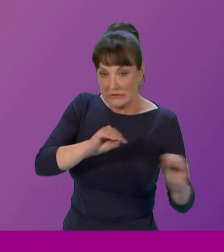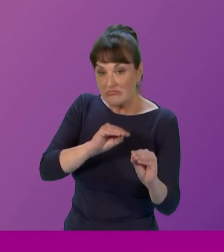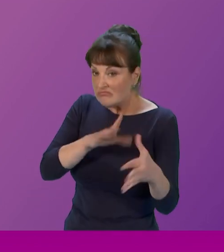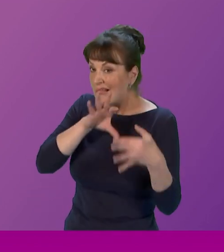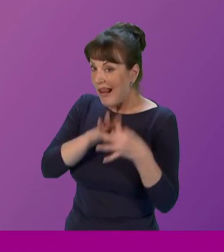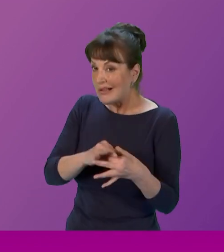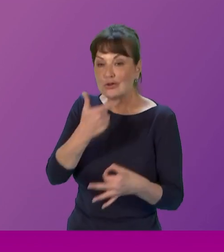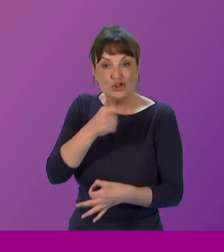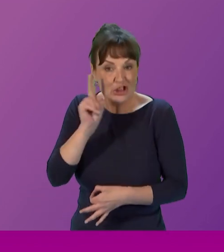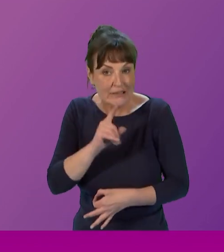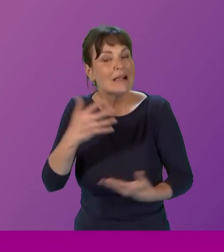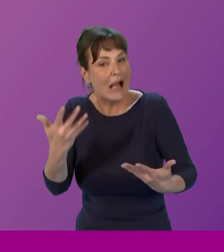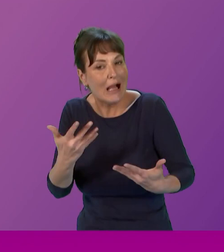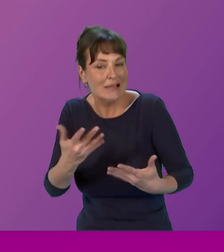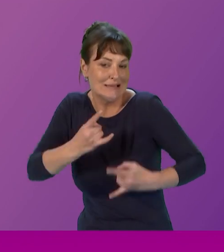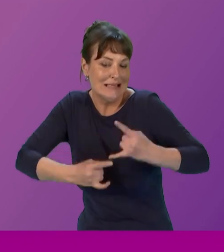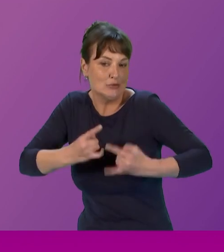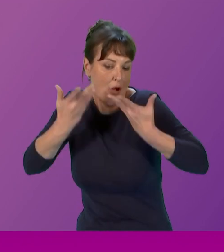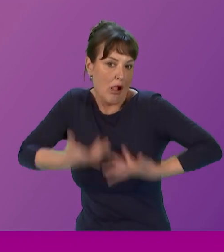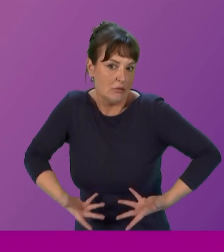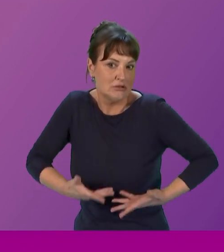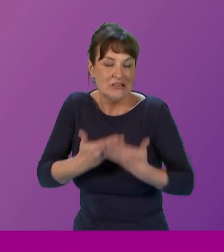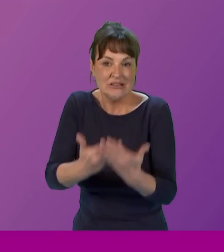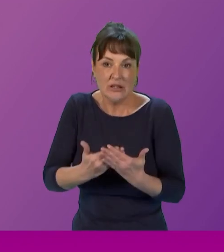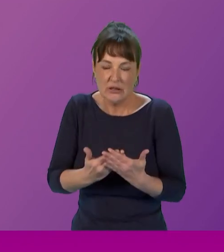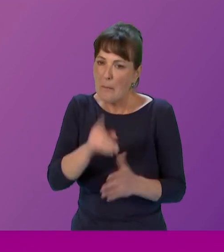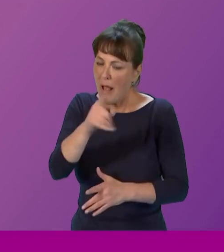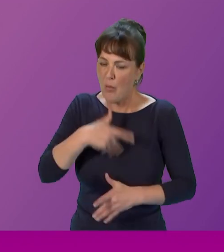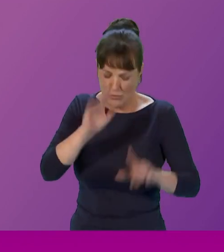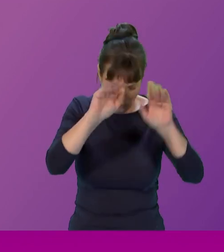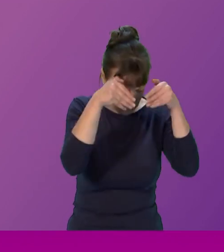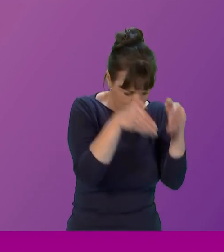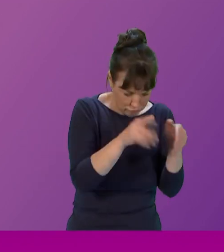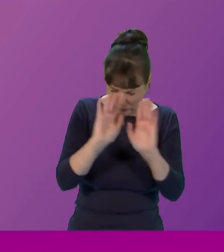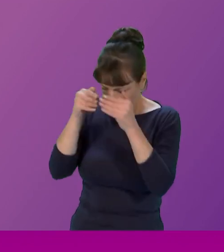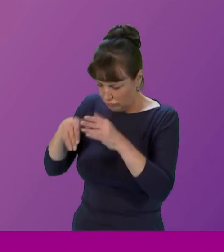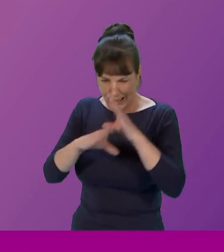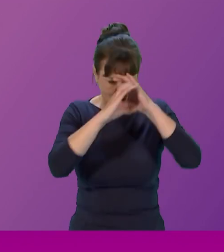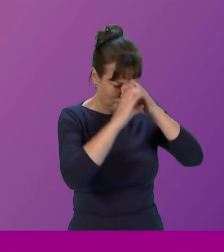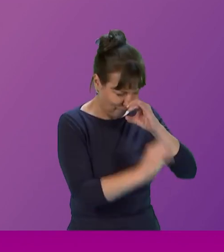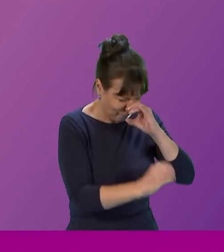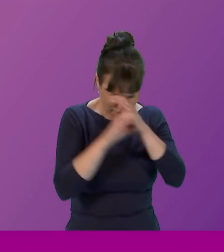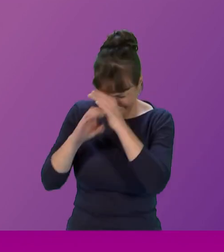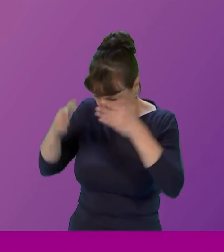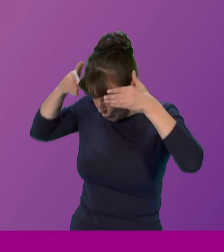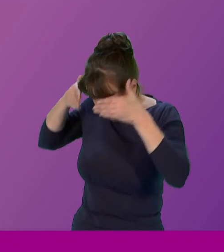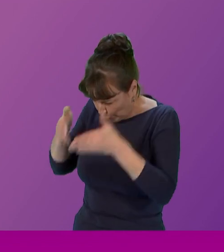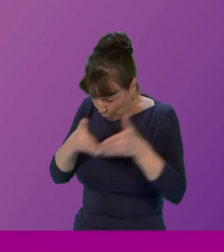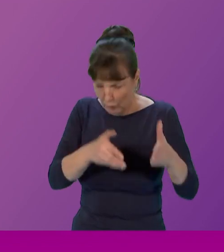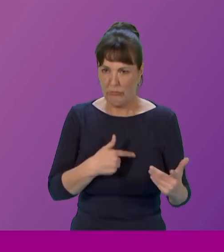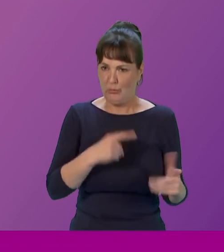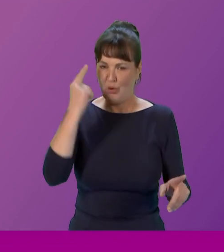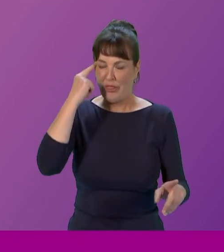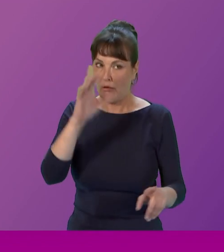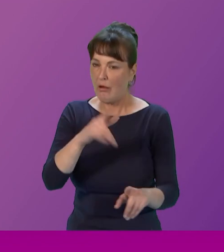and encouraging this comparative lens often leads to a questioning of the supposed superiority of the west